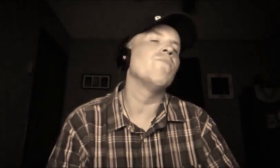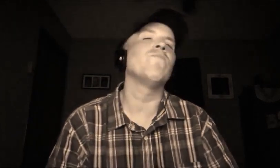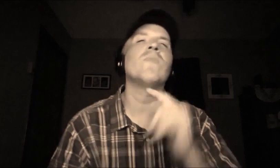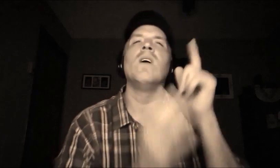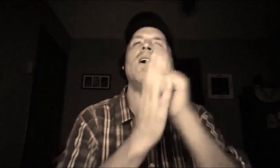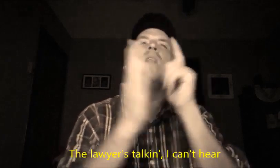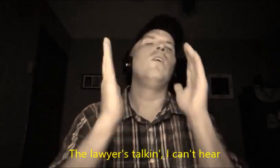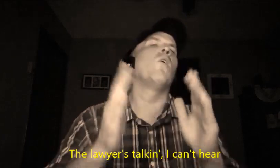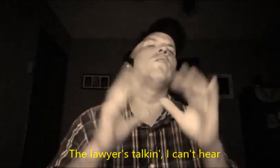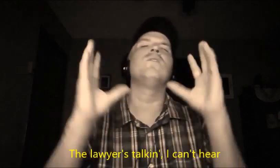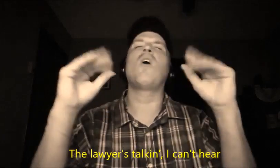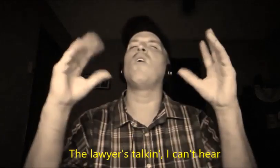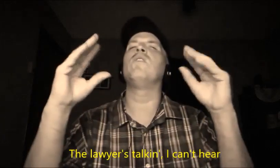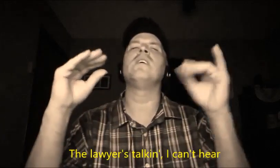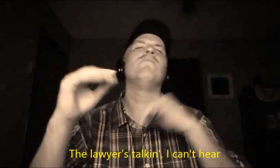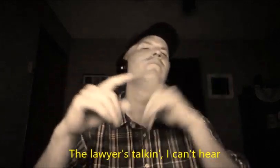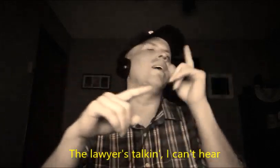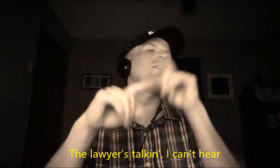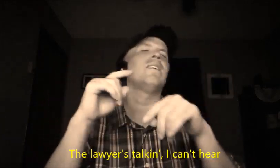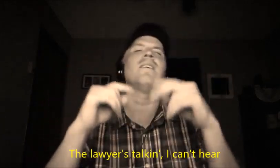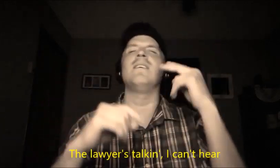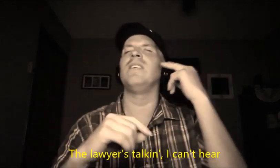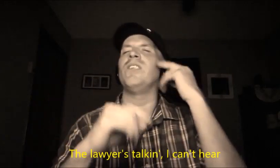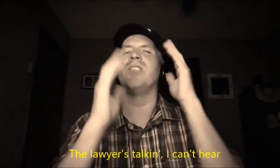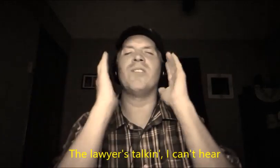The Lord is talking, I can't hear